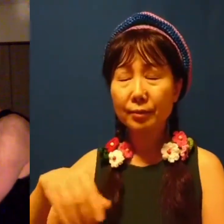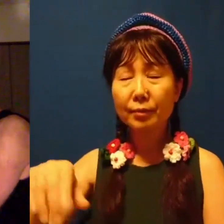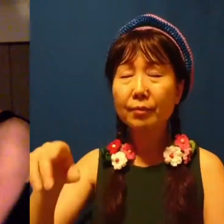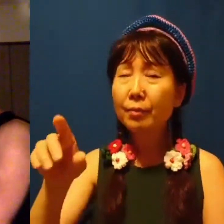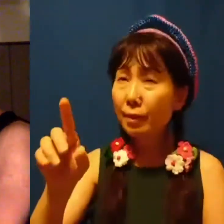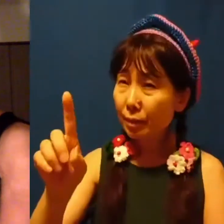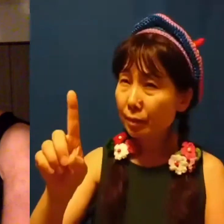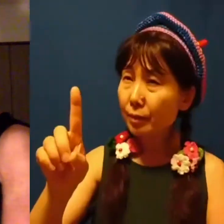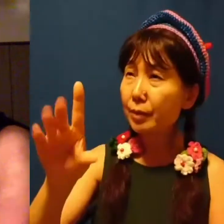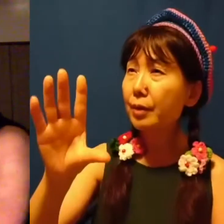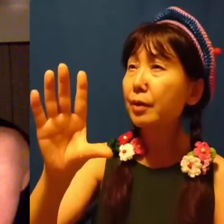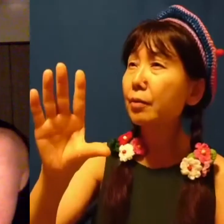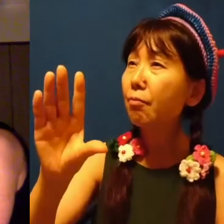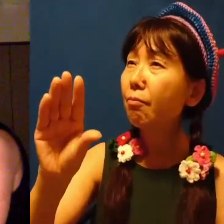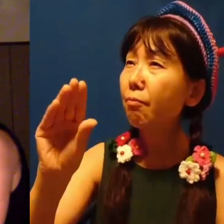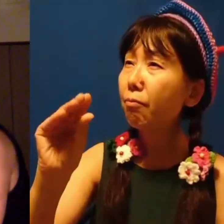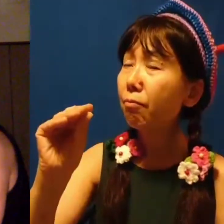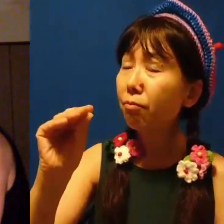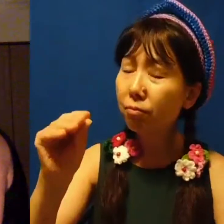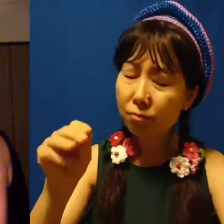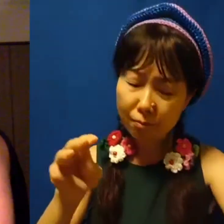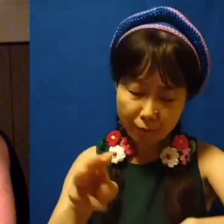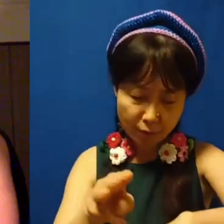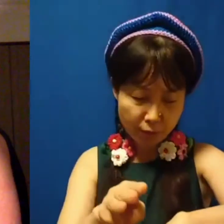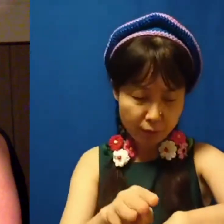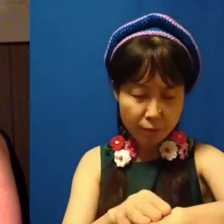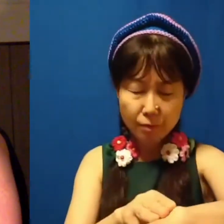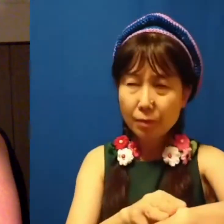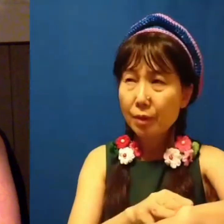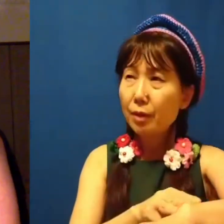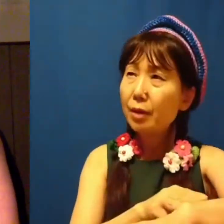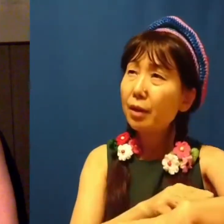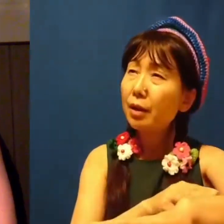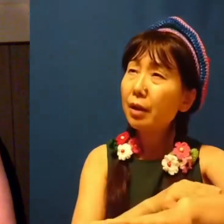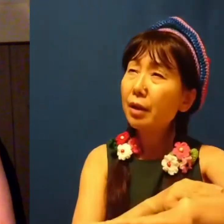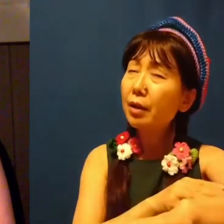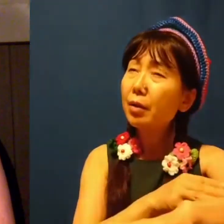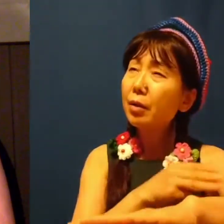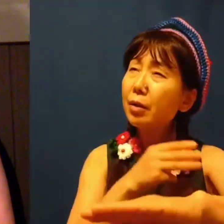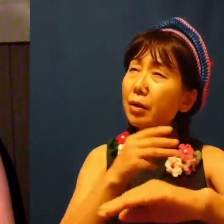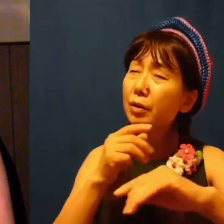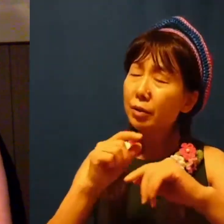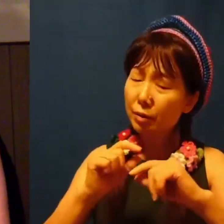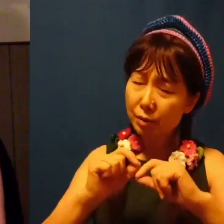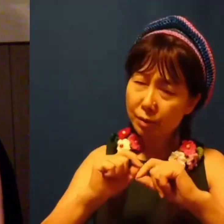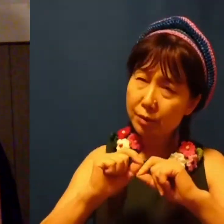If I go ten thousand miles,